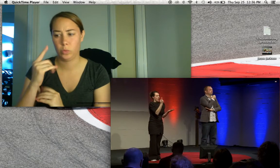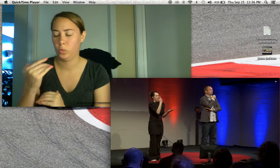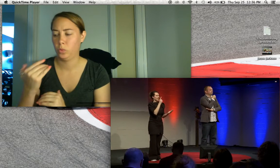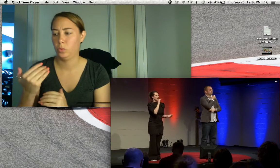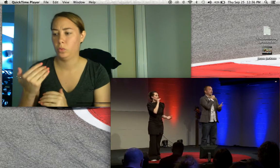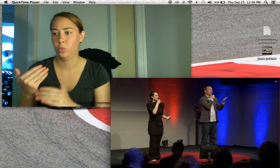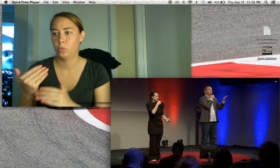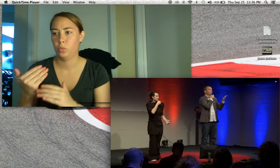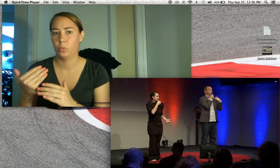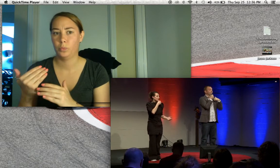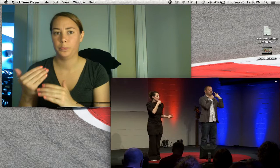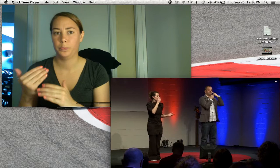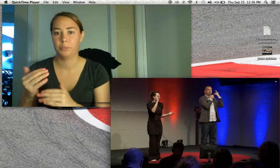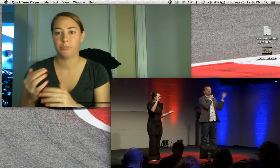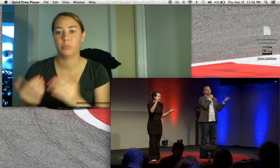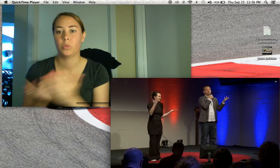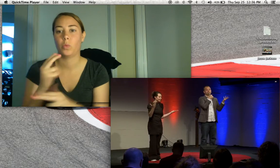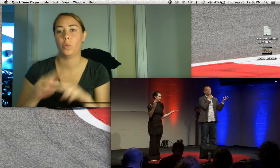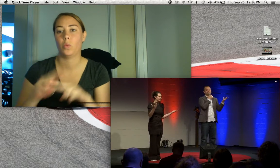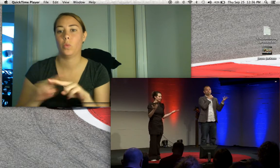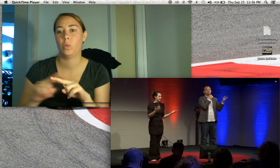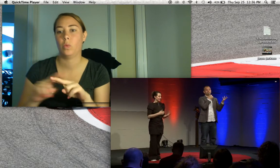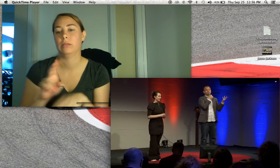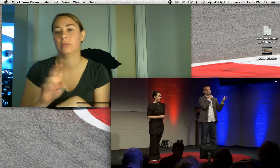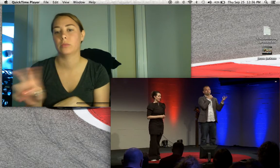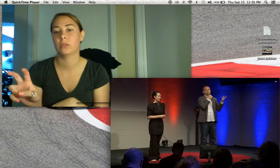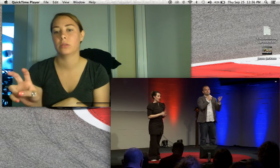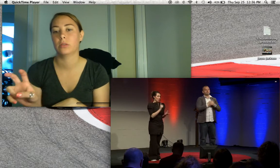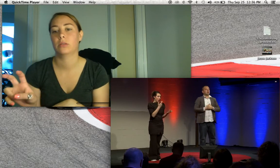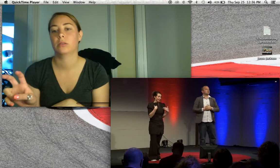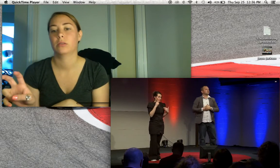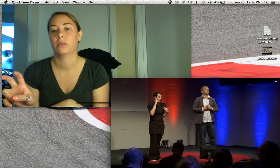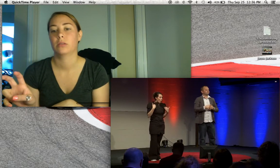everything was only announced on the PA, which I can't hear.